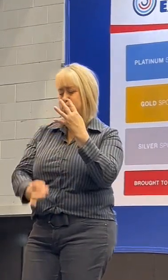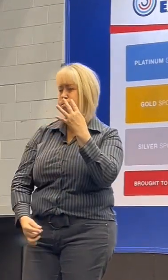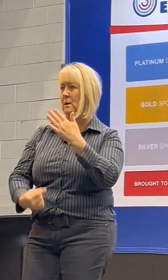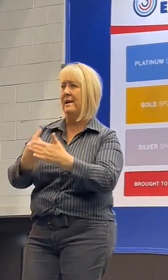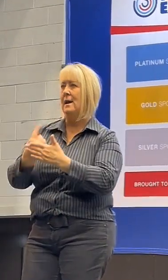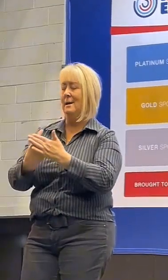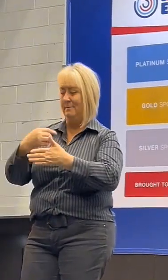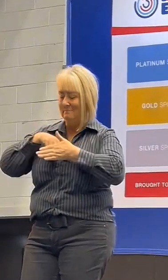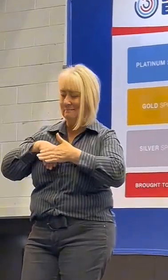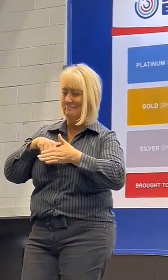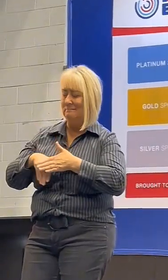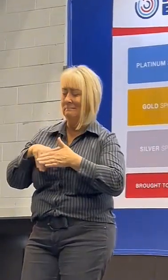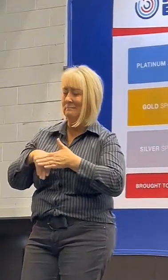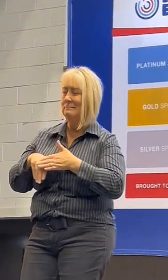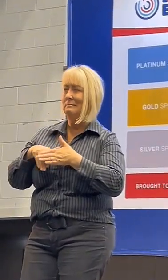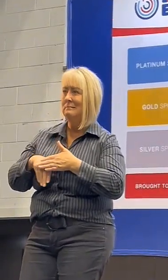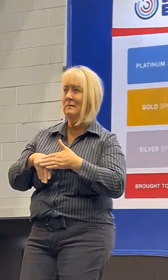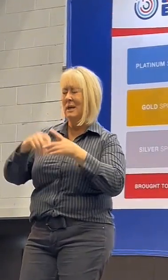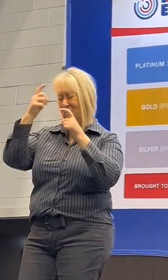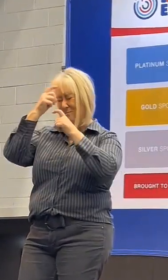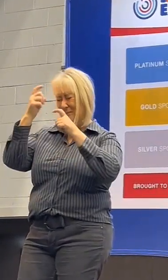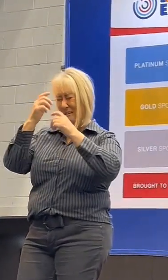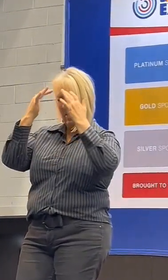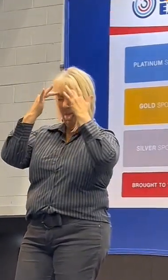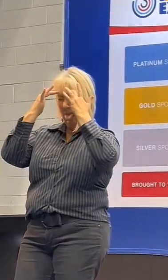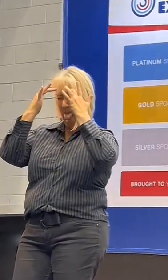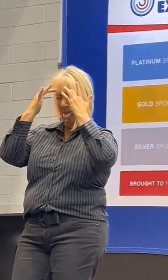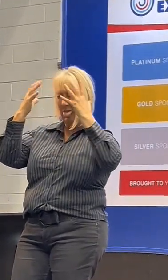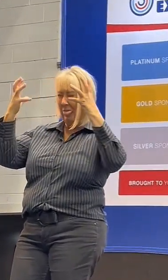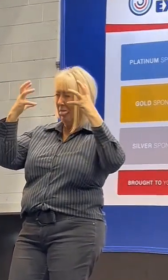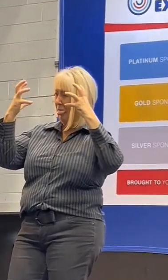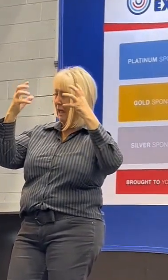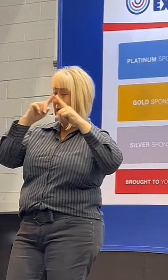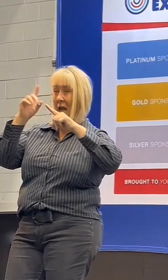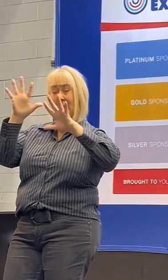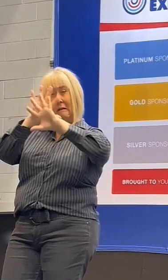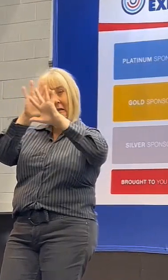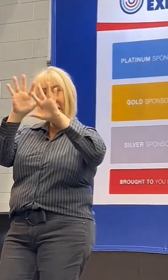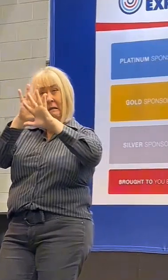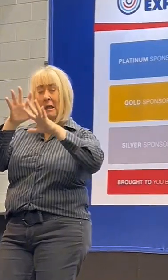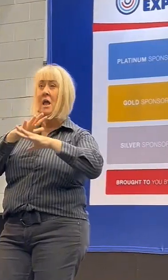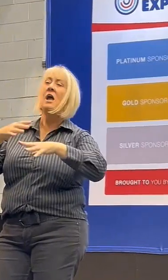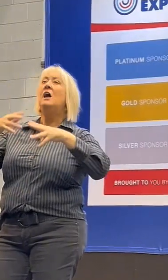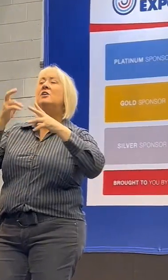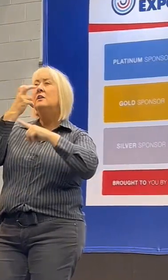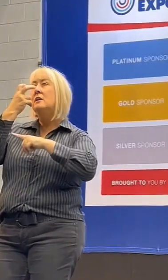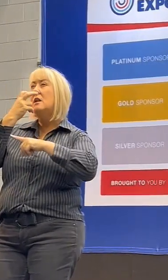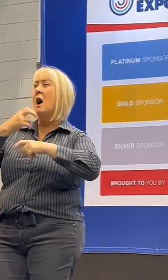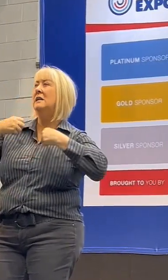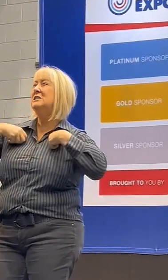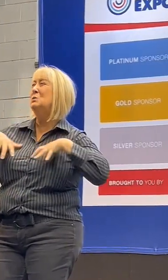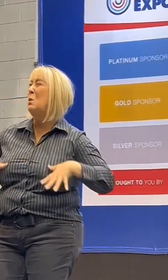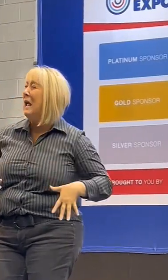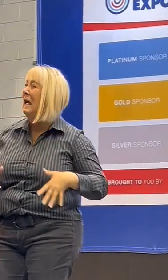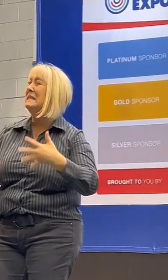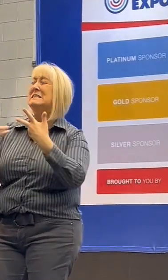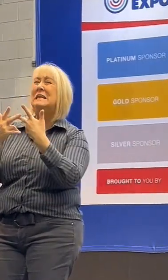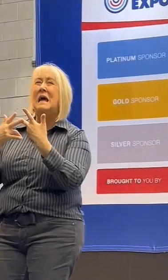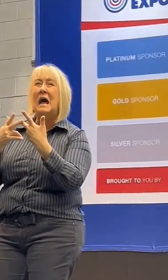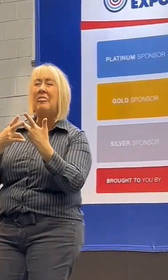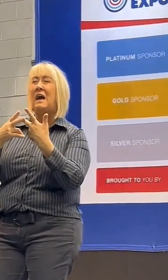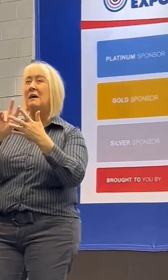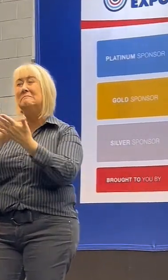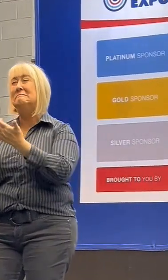month by month. Severe brain fog, recurrent migraines, night sweats, insomnia, involuntary movements,